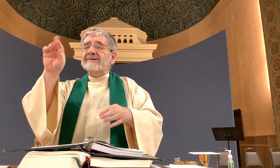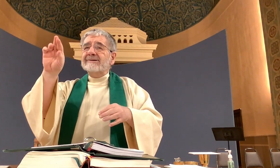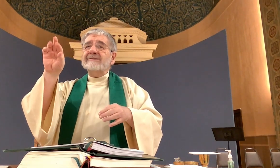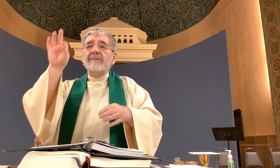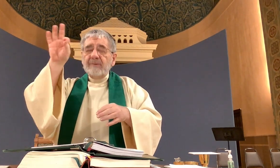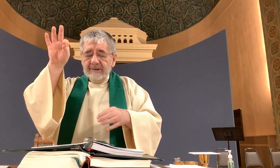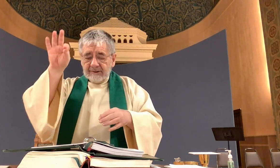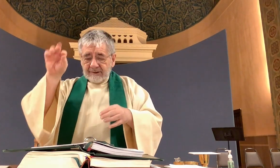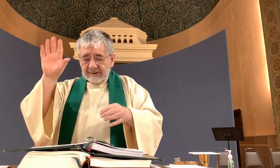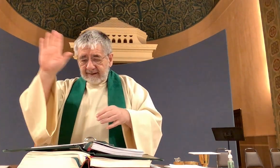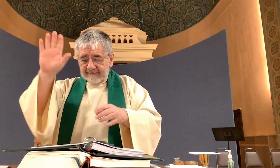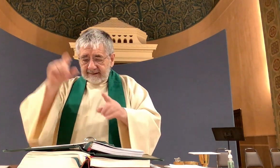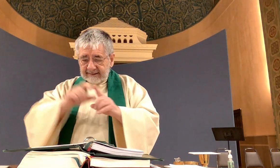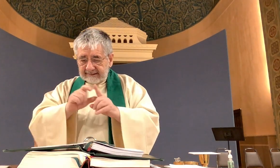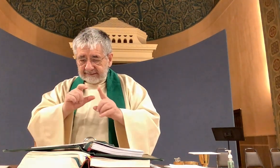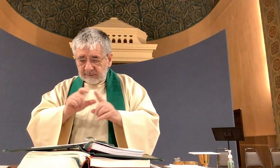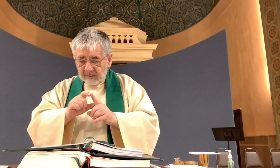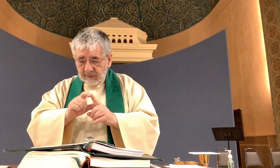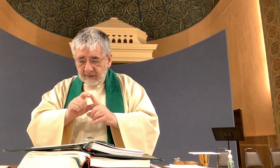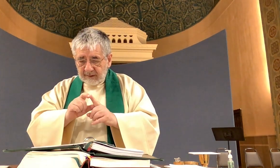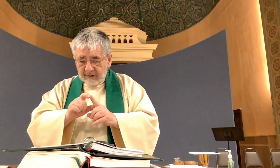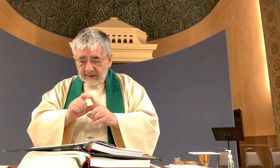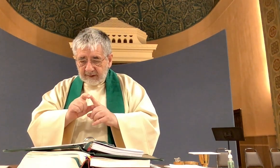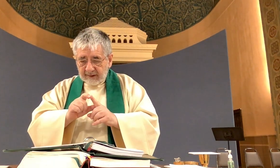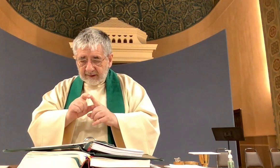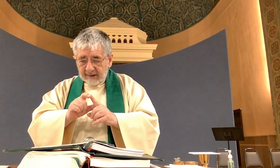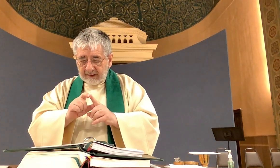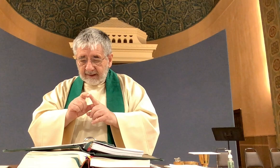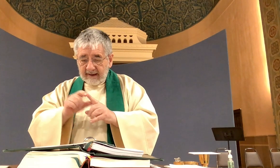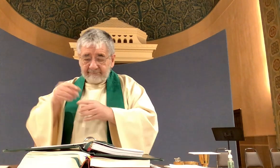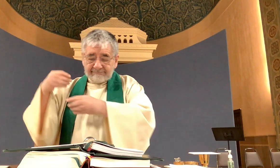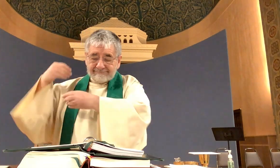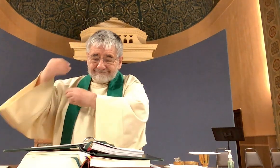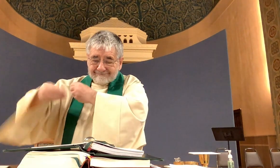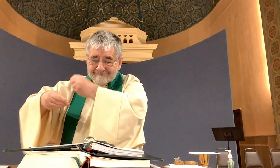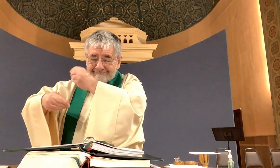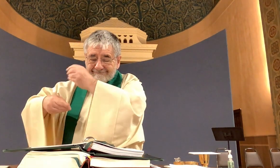and ministers of the word have handed them down to us,